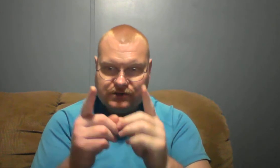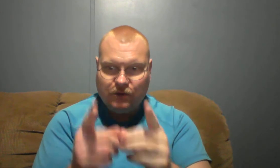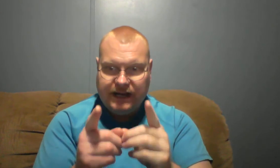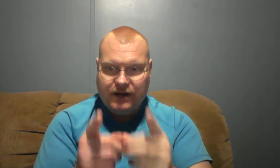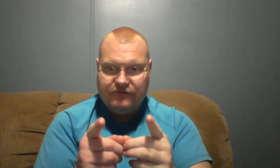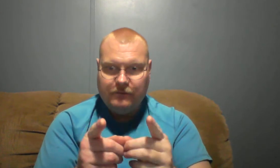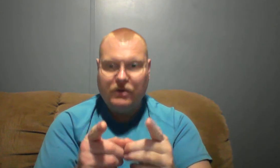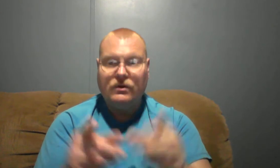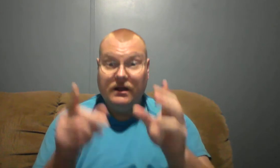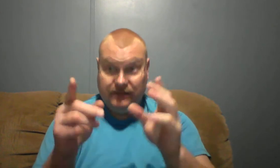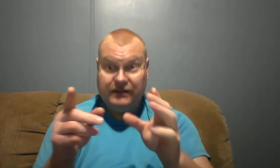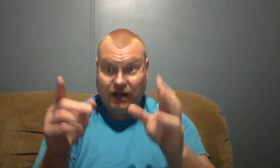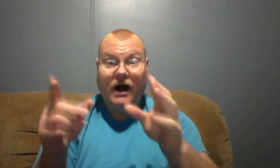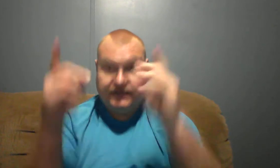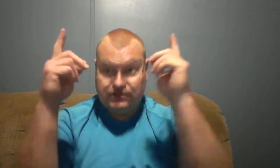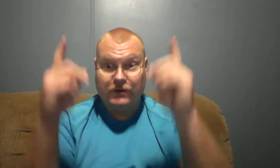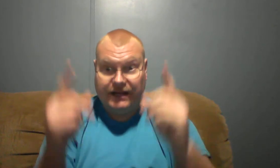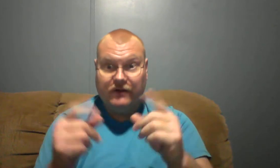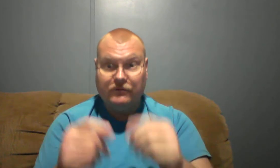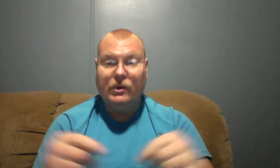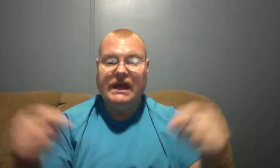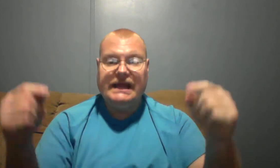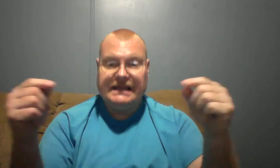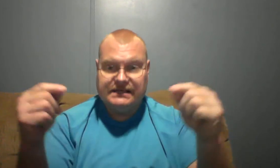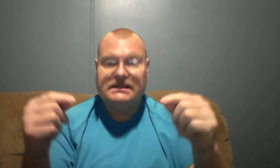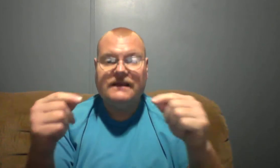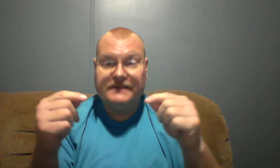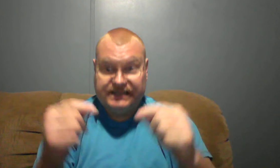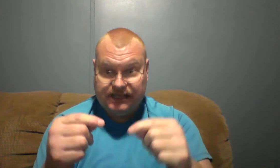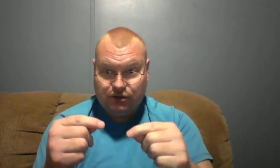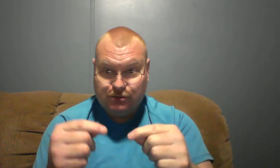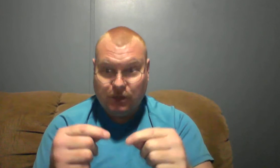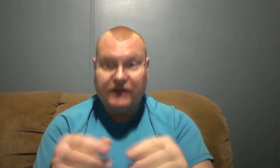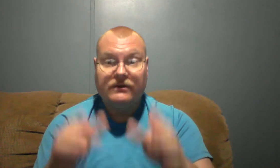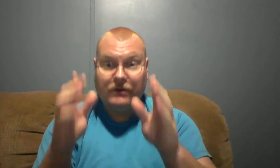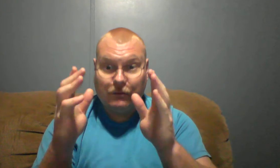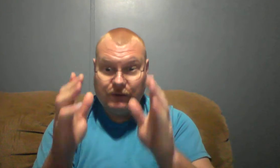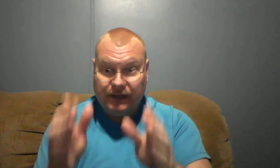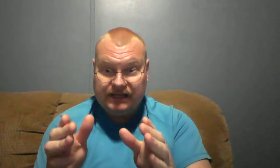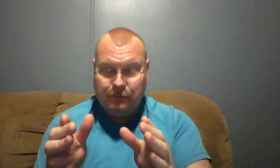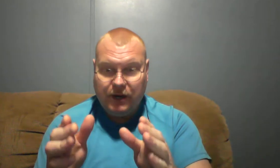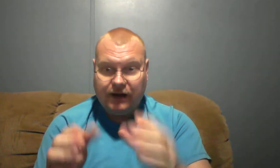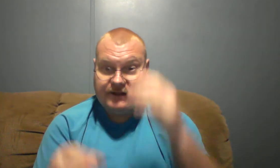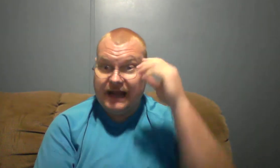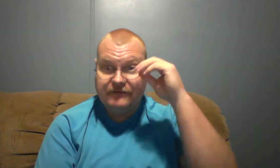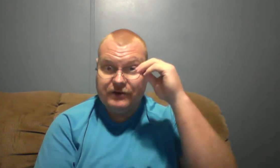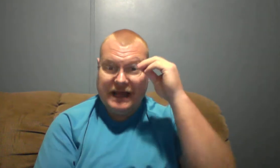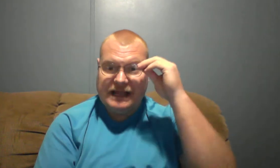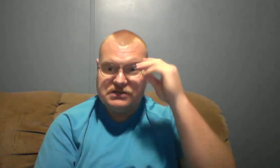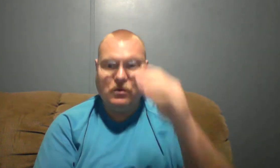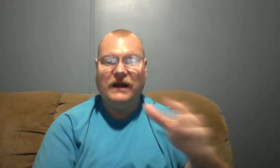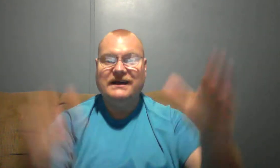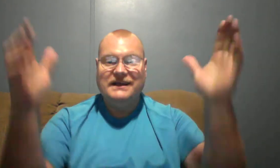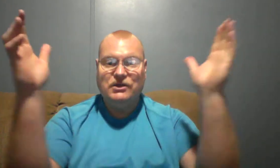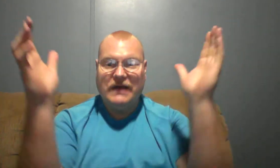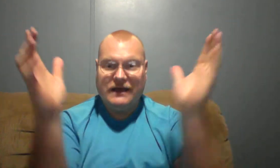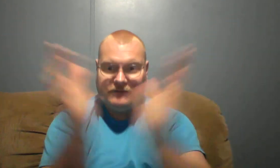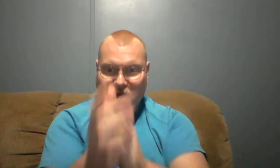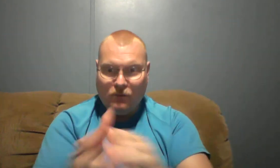going to hear from you. That God is going to hear from you. Is the sinner's prayer. The repentant prayer. then after that, guess what? You have an open